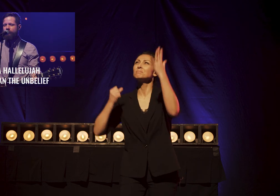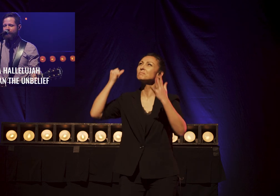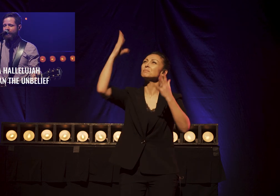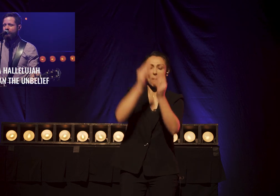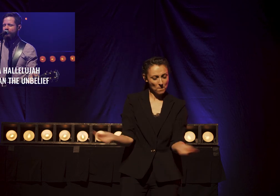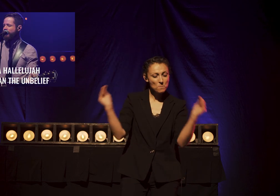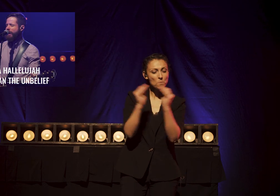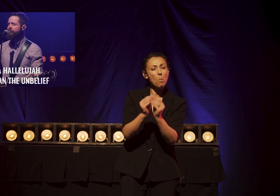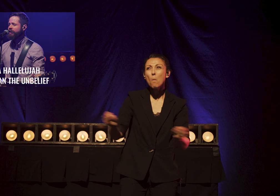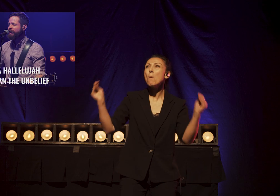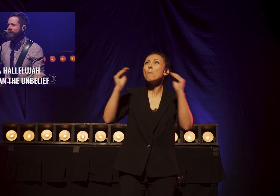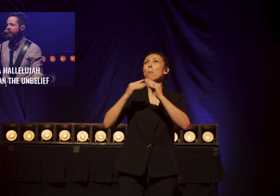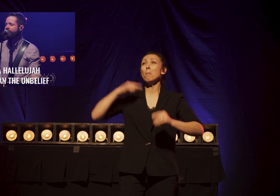than the unbelief.